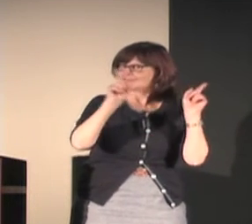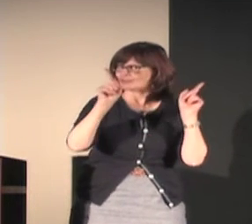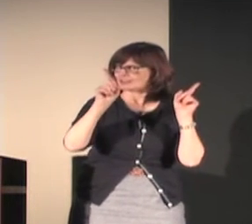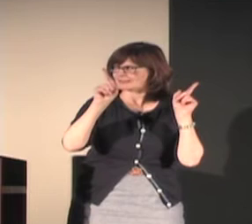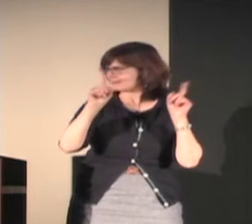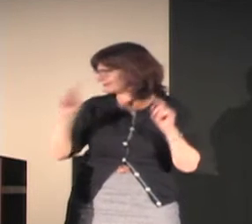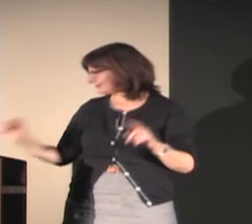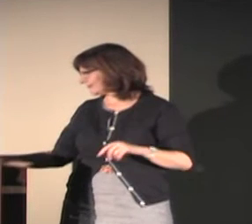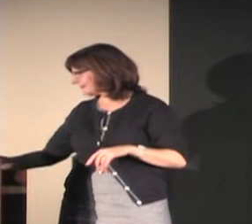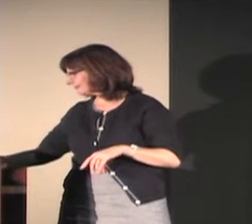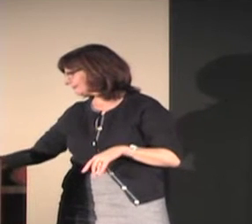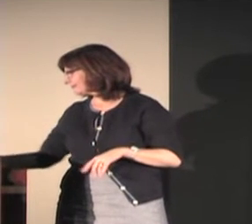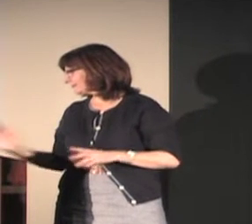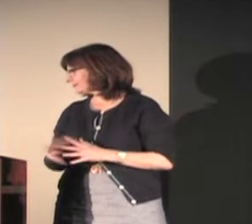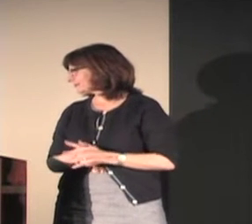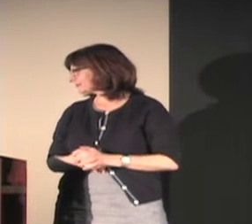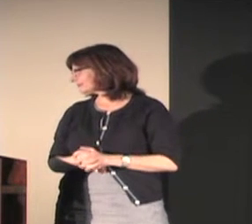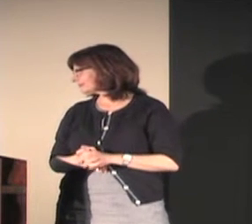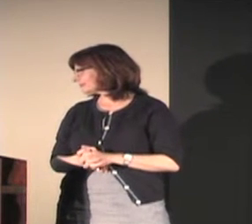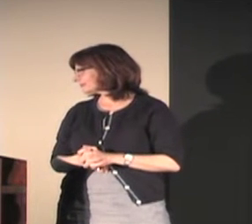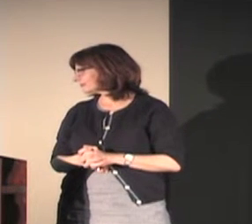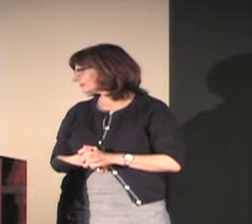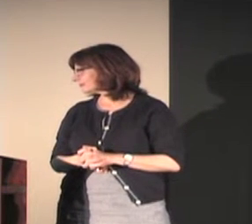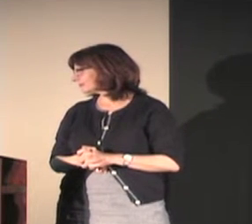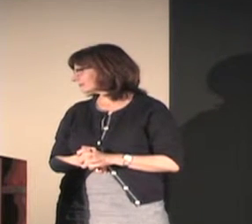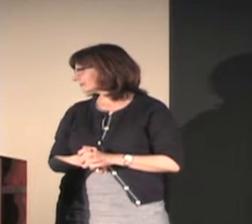now comb is ever different